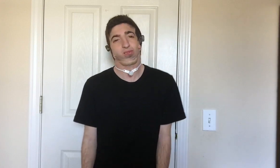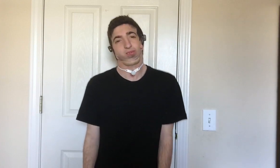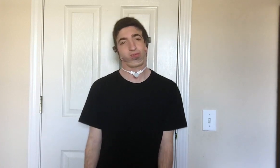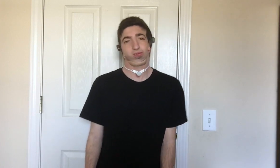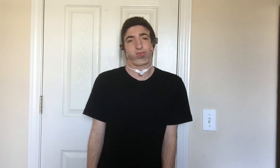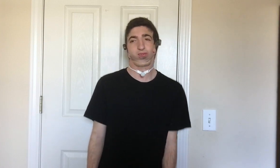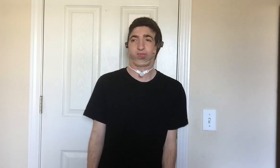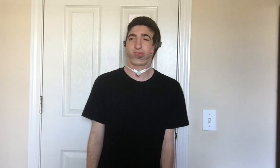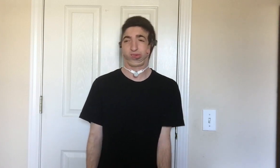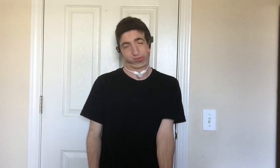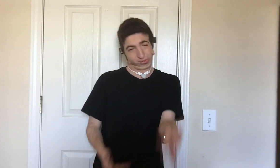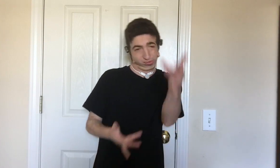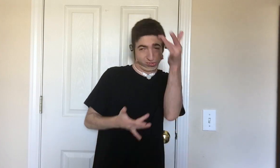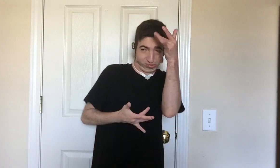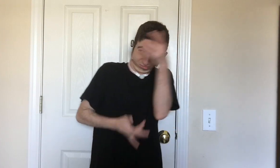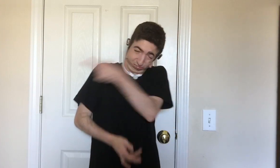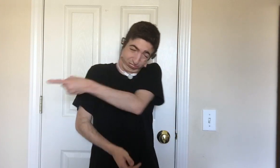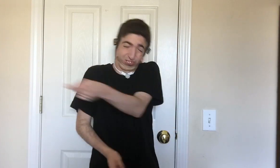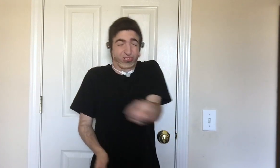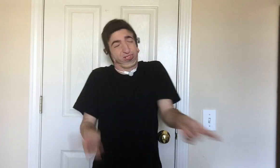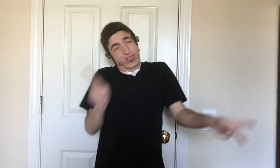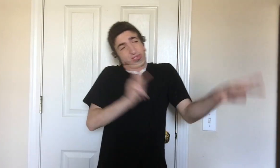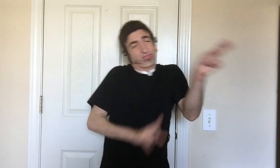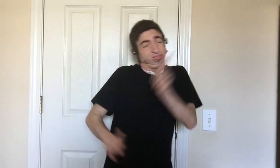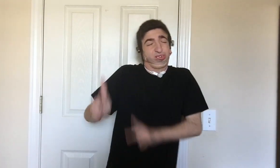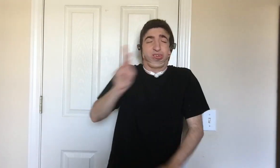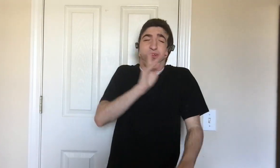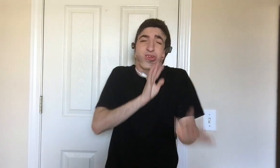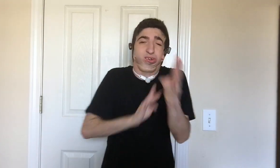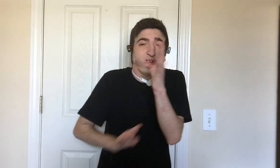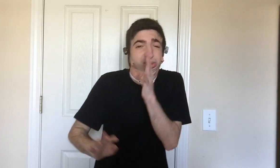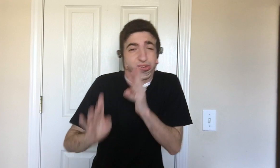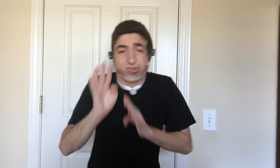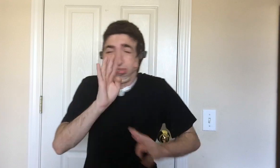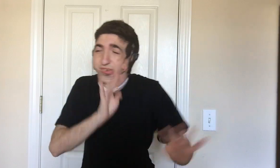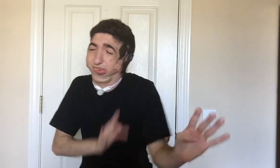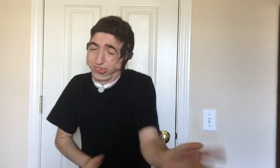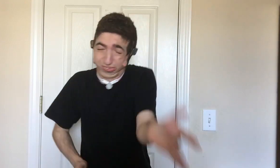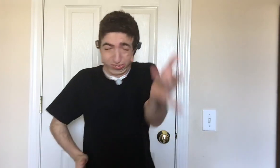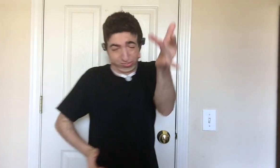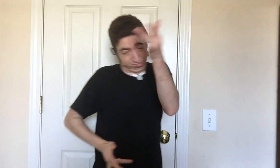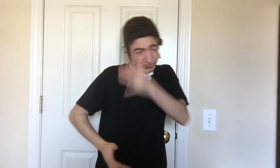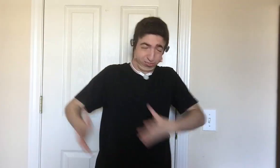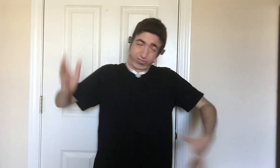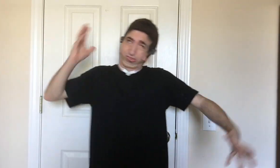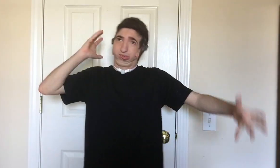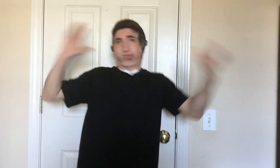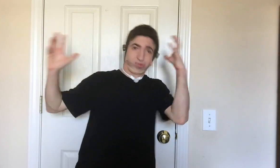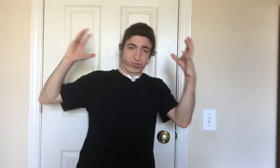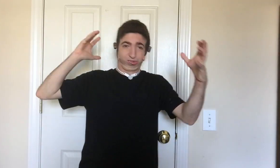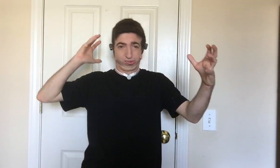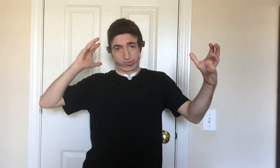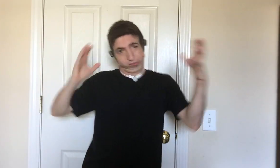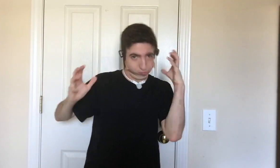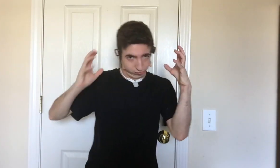Sick of all these people talking, sick of all this noise